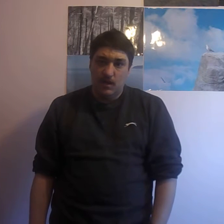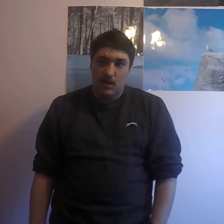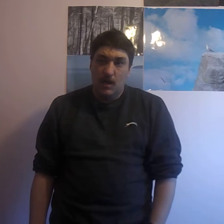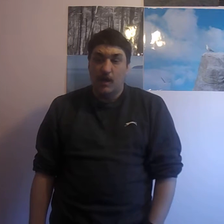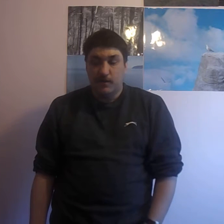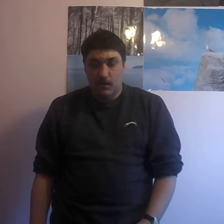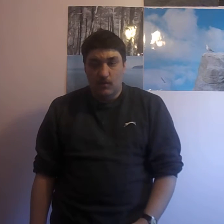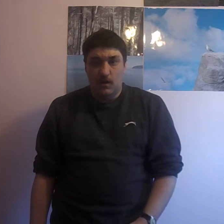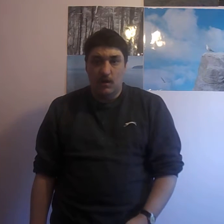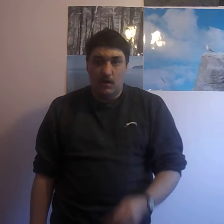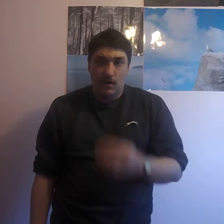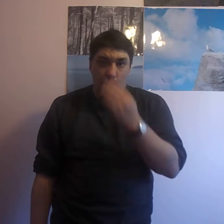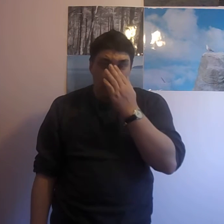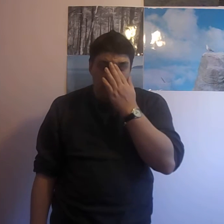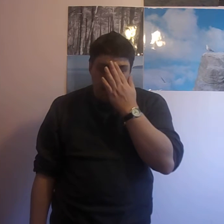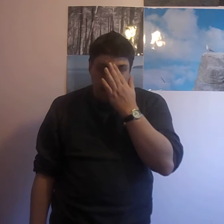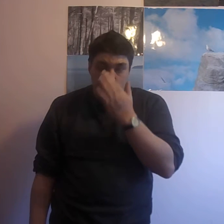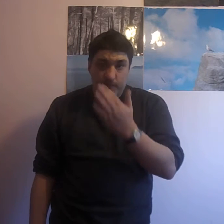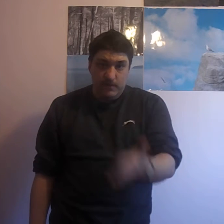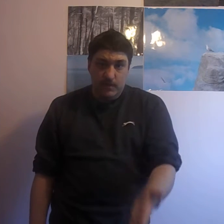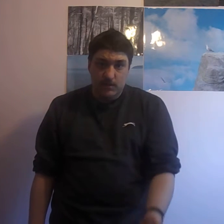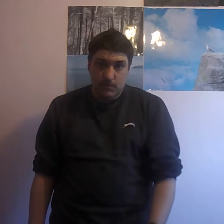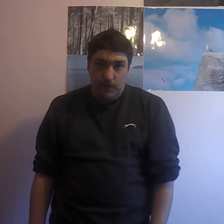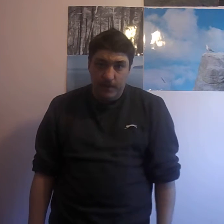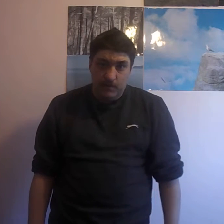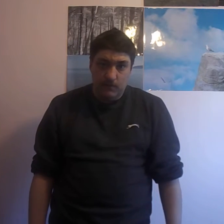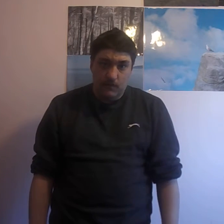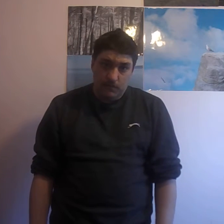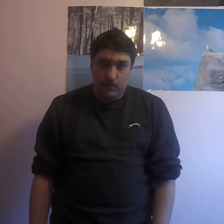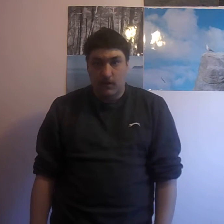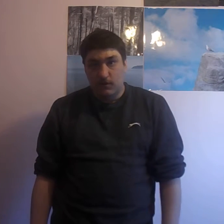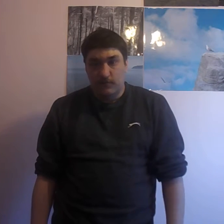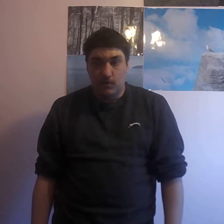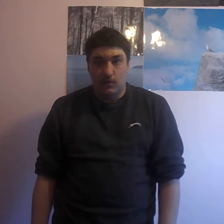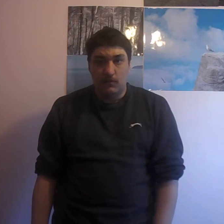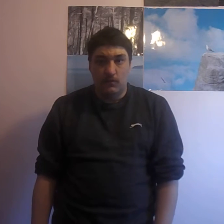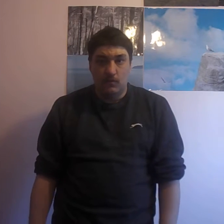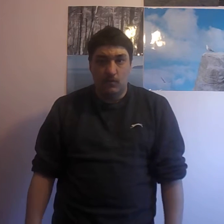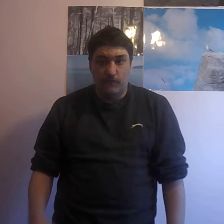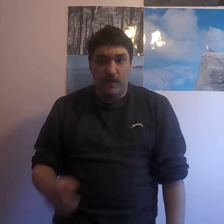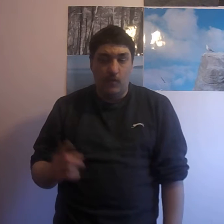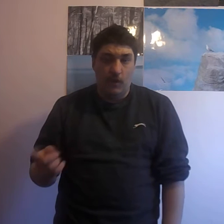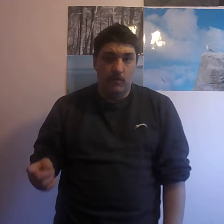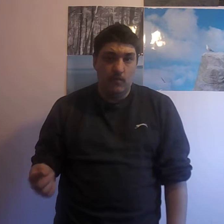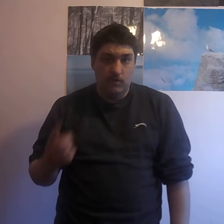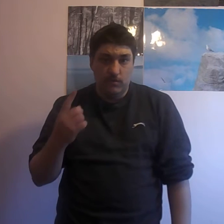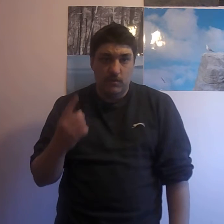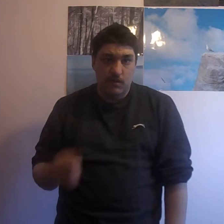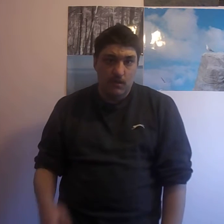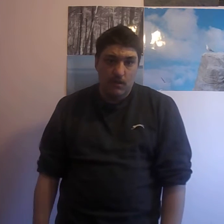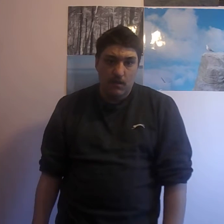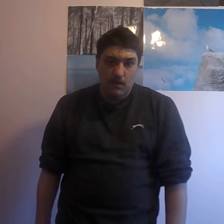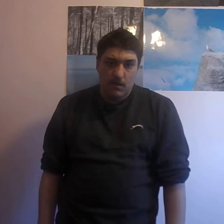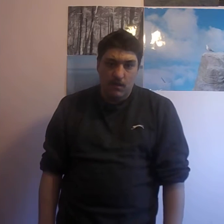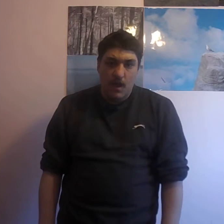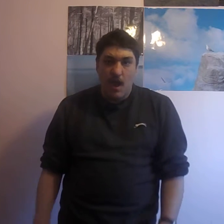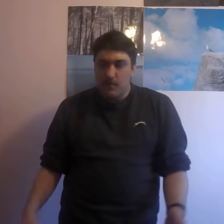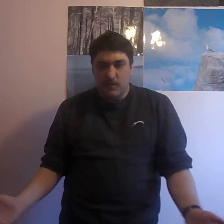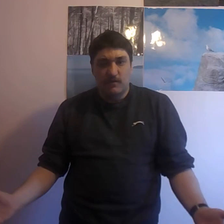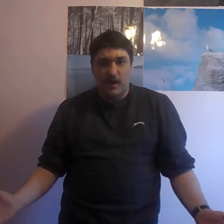And do you know what? At a mate's house, I've even actually played Garden Warfare once. And it was great.